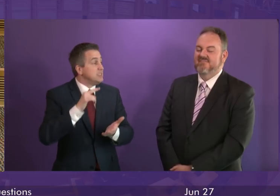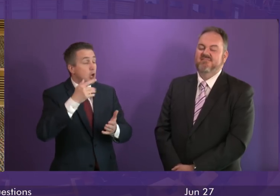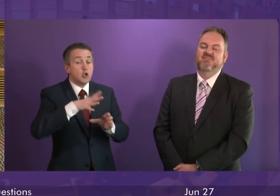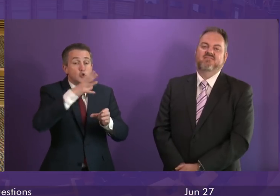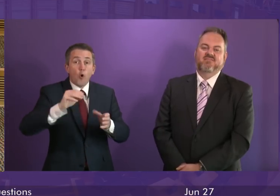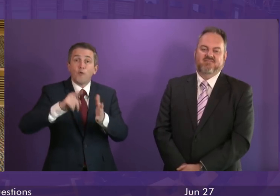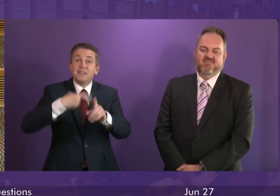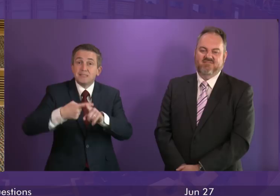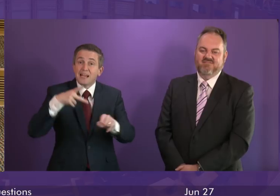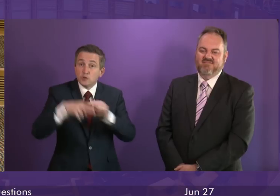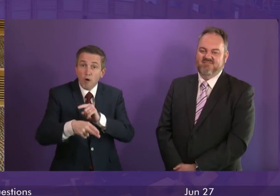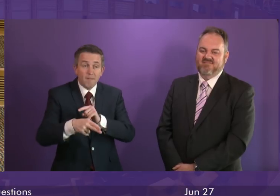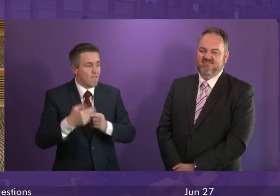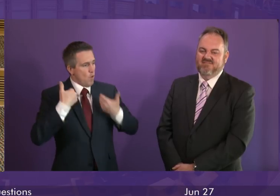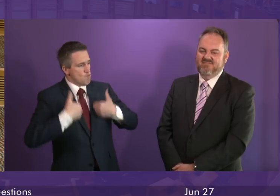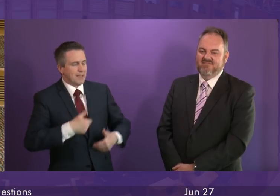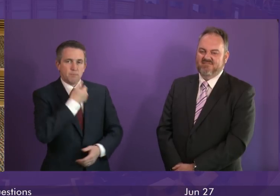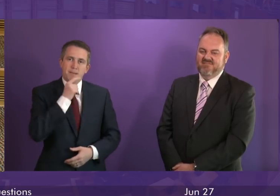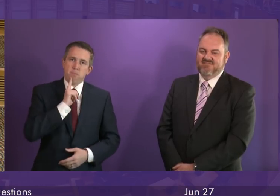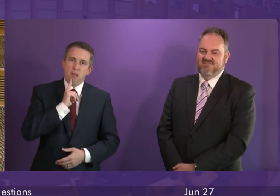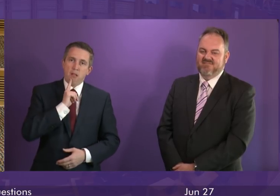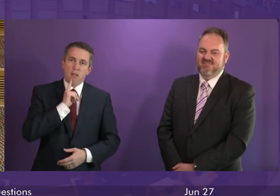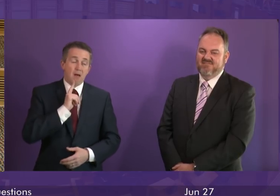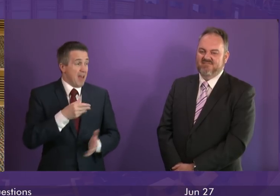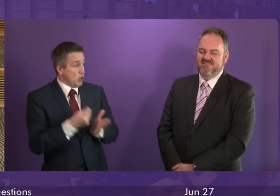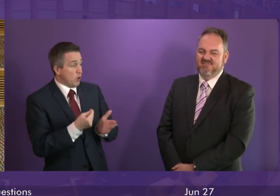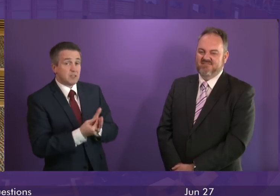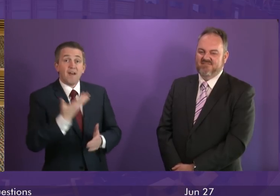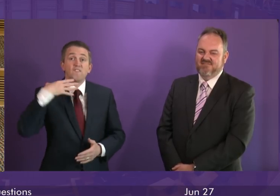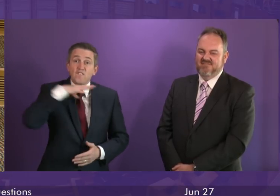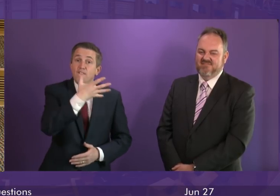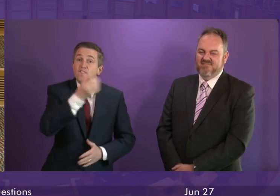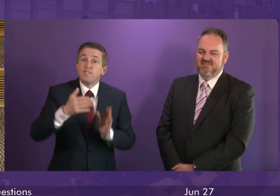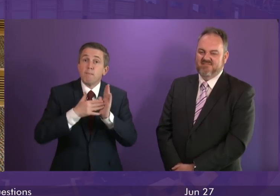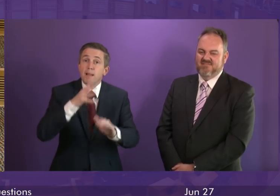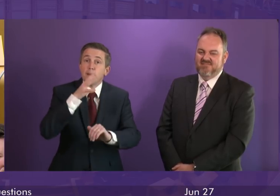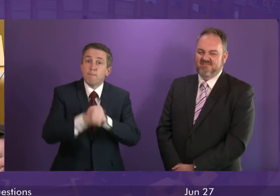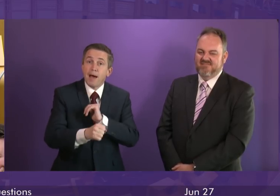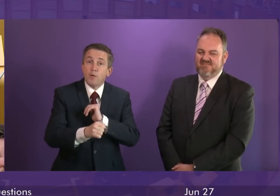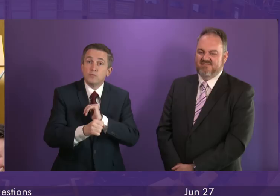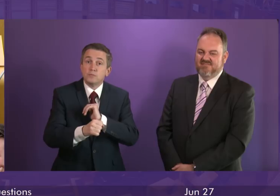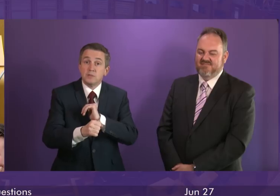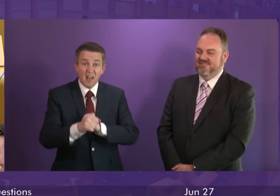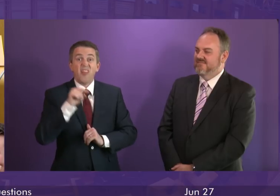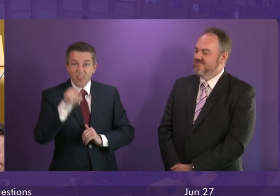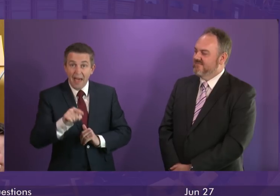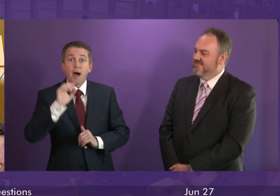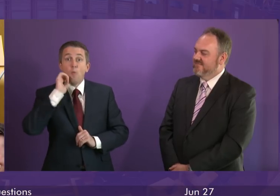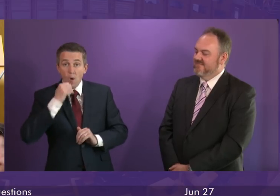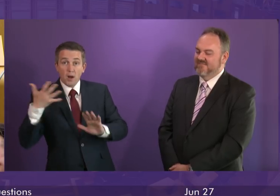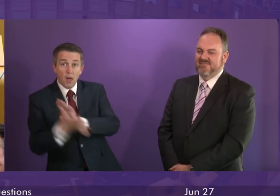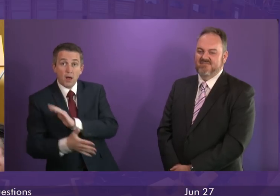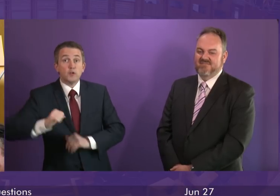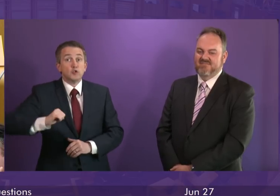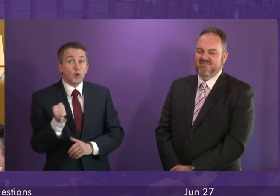cuts for the richest in our society, costing £550 million. That's what would put a black hole in